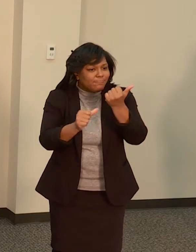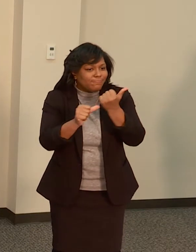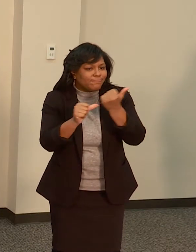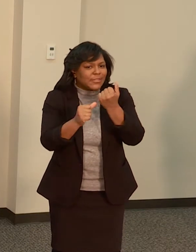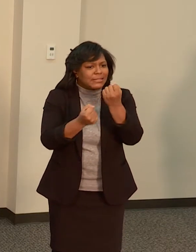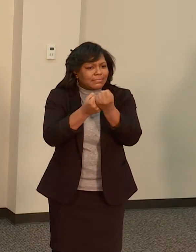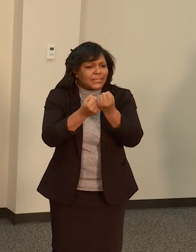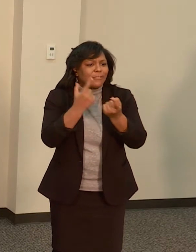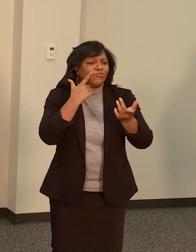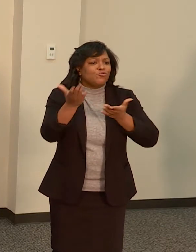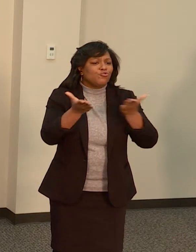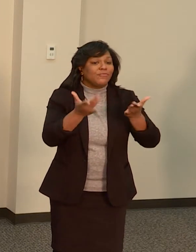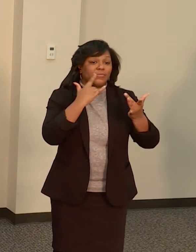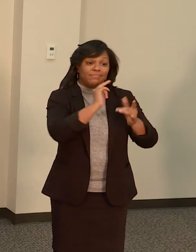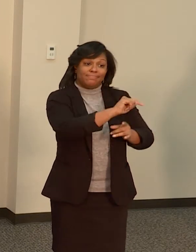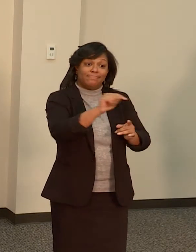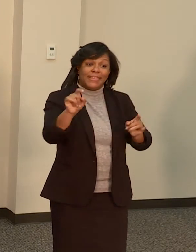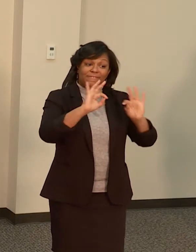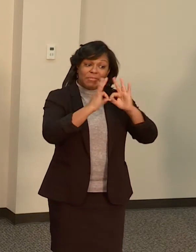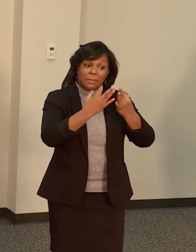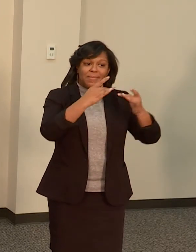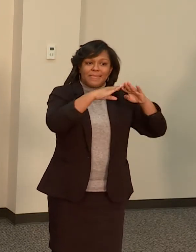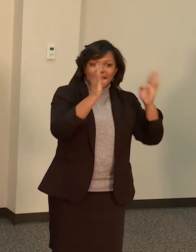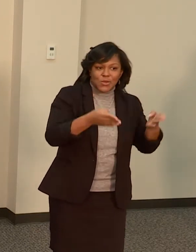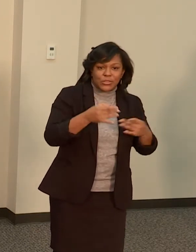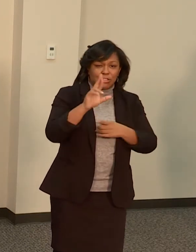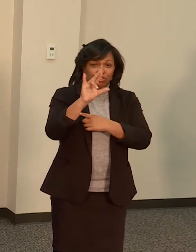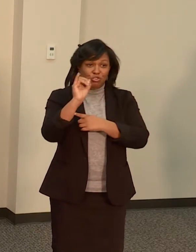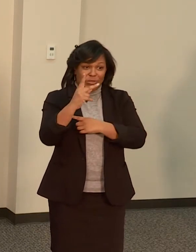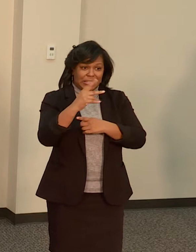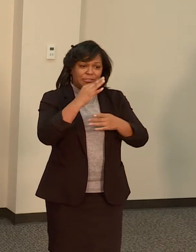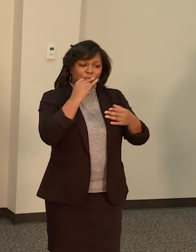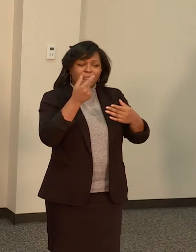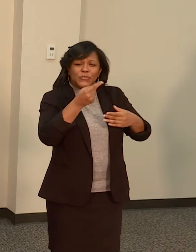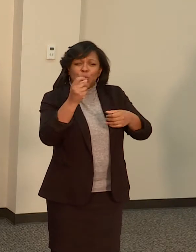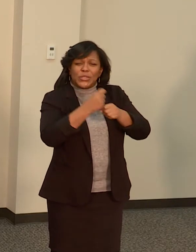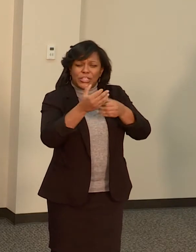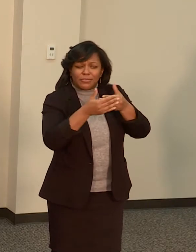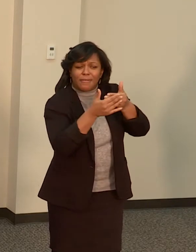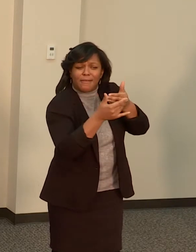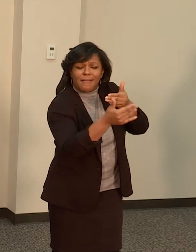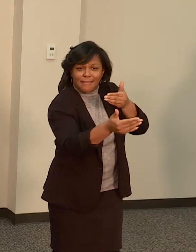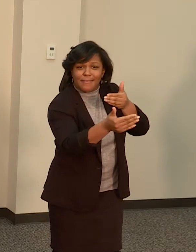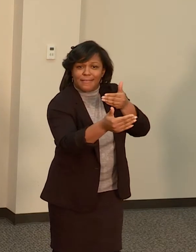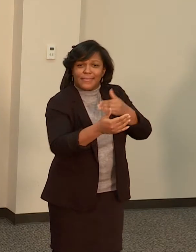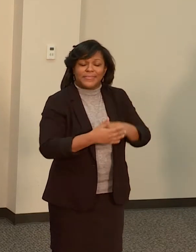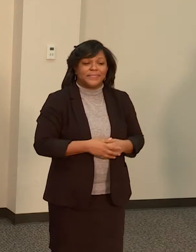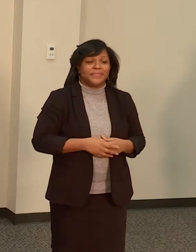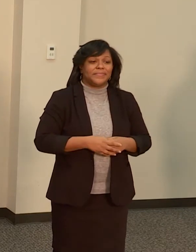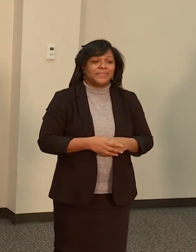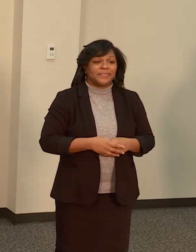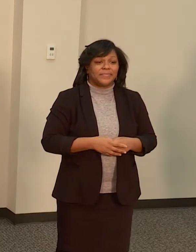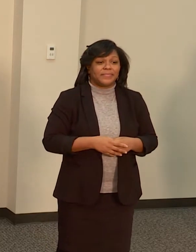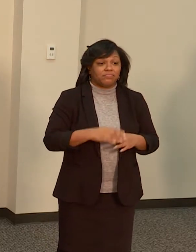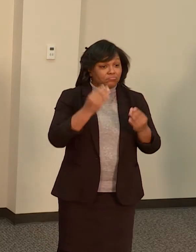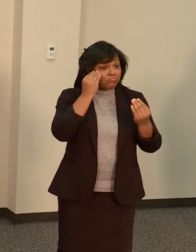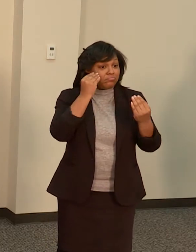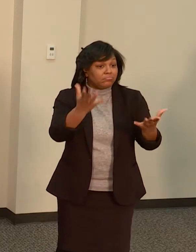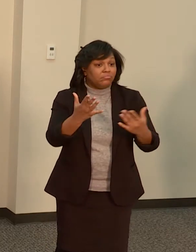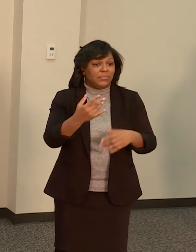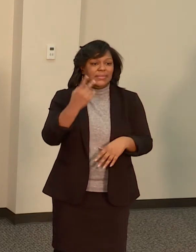families whose housing is at risk over the coming years. I also want to note how great it is to see the breadth of our partners,